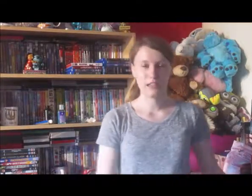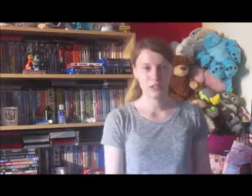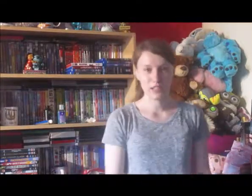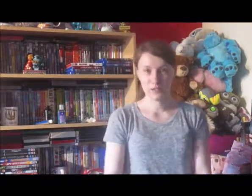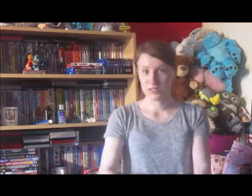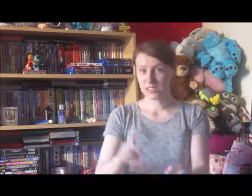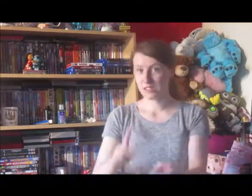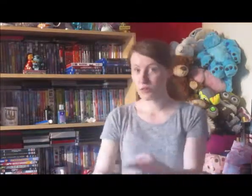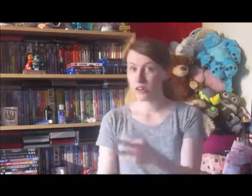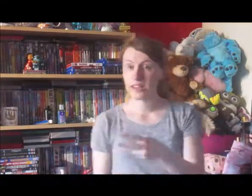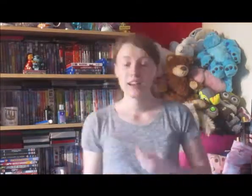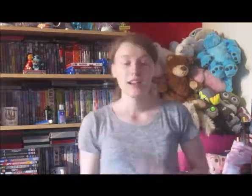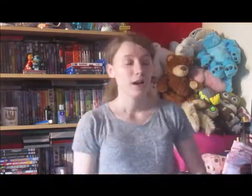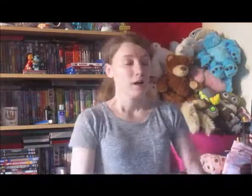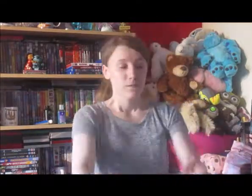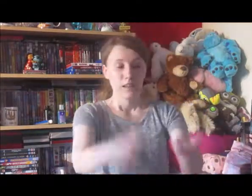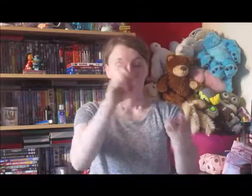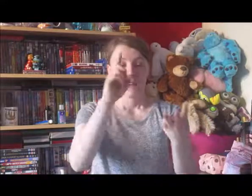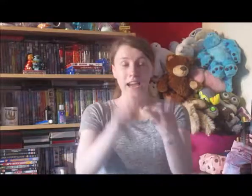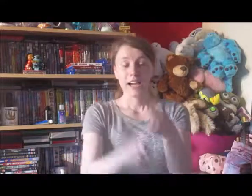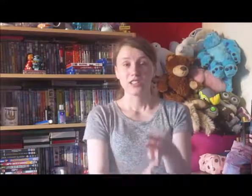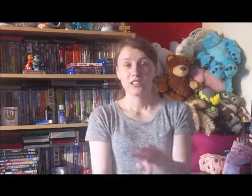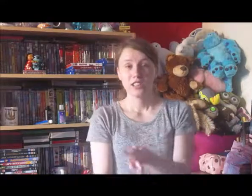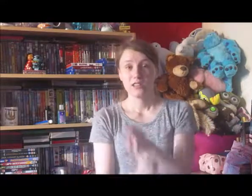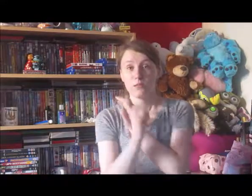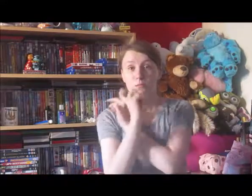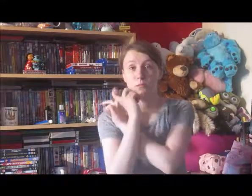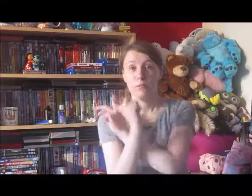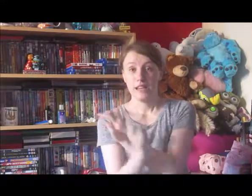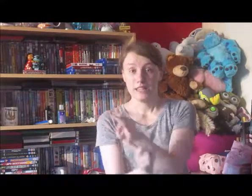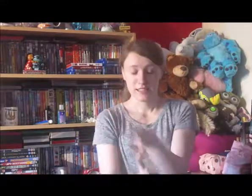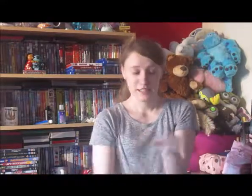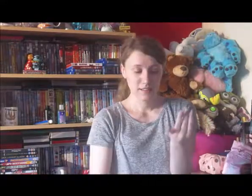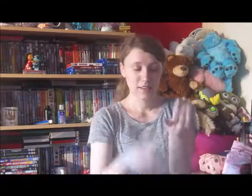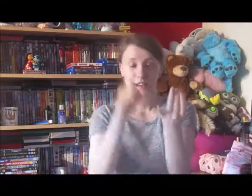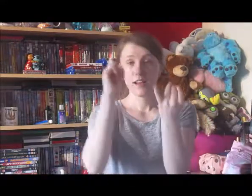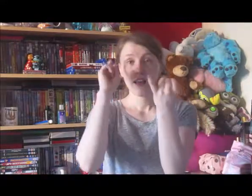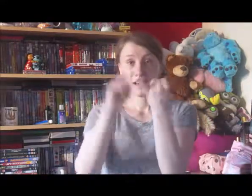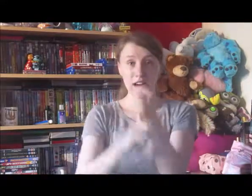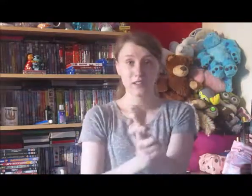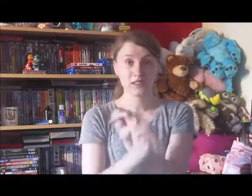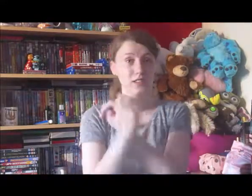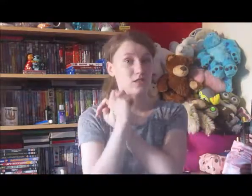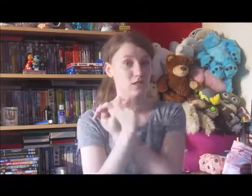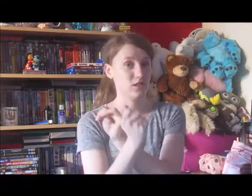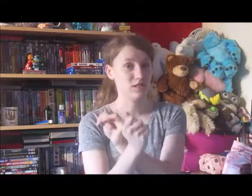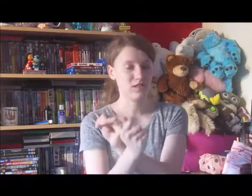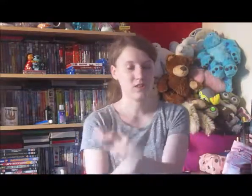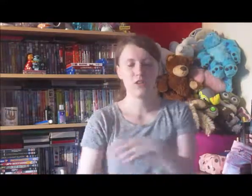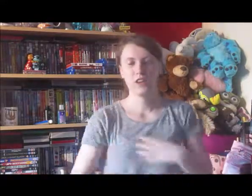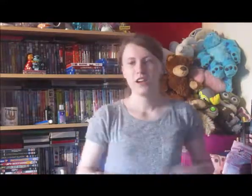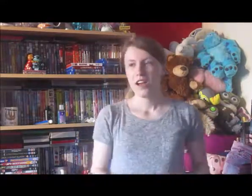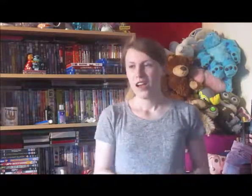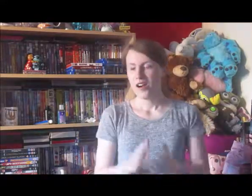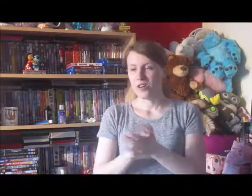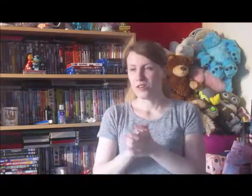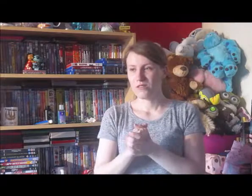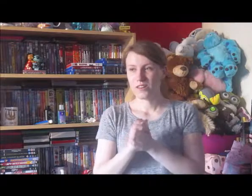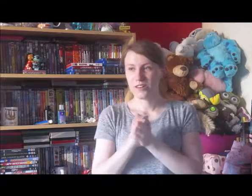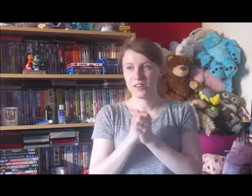soundtrack as soon as I saw it. Action scenes were amazing. Characters, just as good. Oh my god.